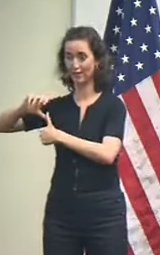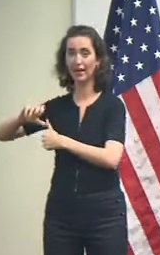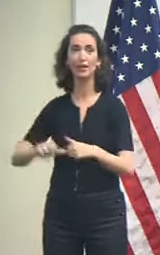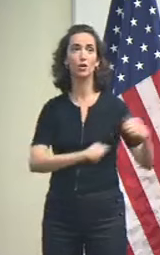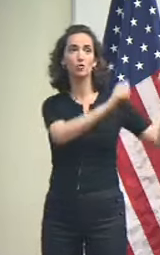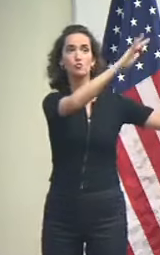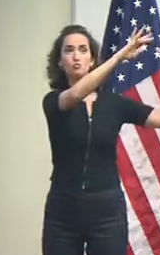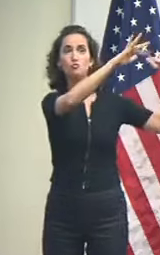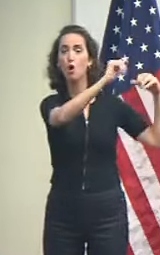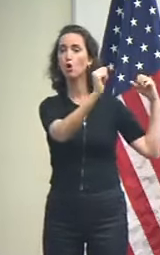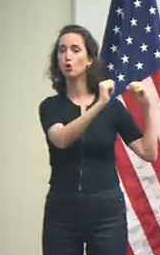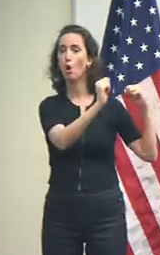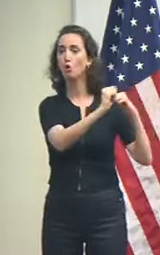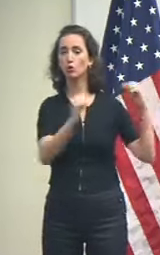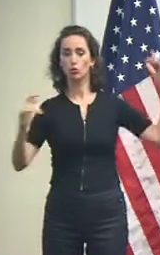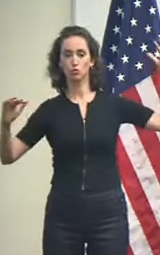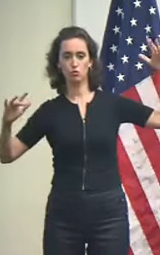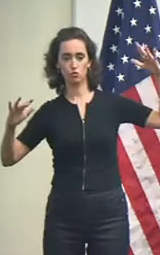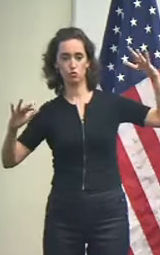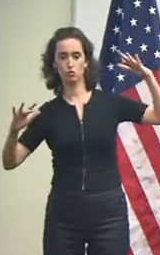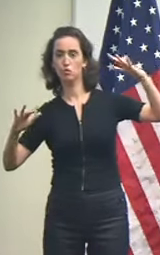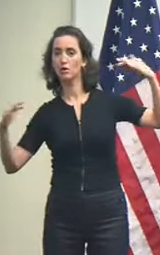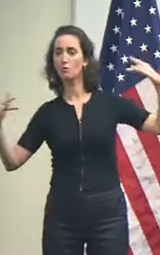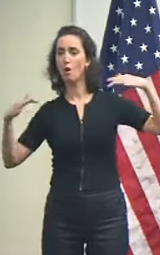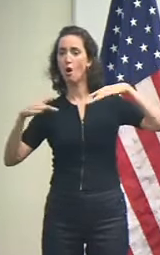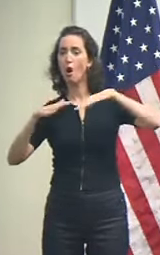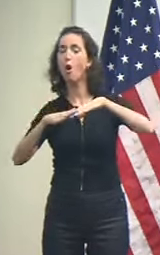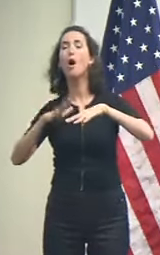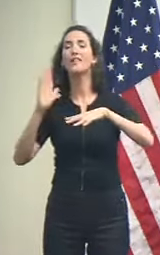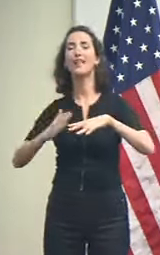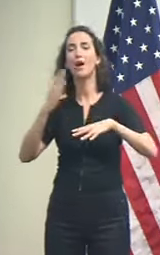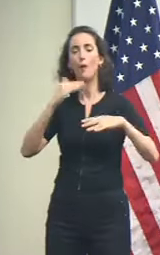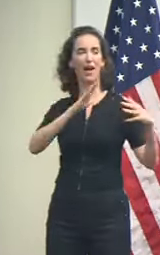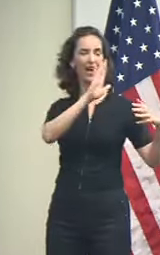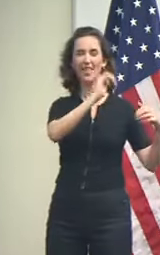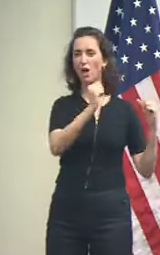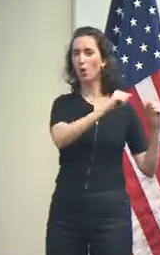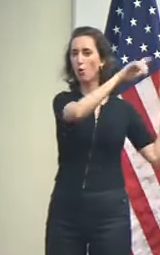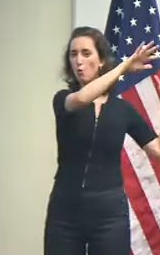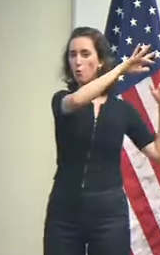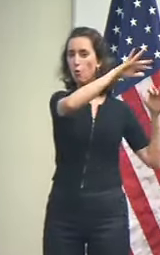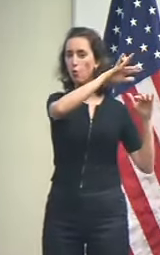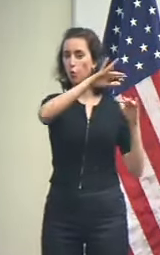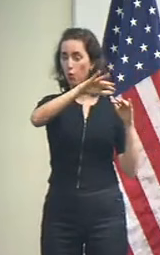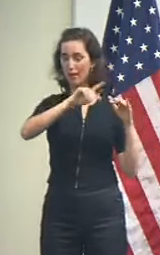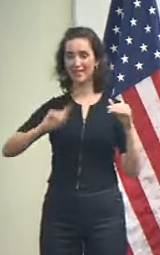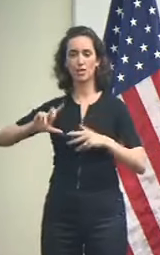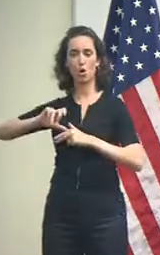actually accelerating the forward movement that's going to cause the hurricane to move so quickly through the area.